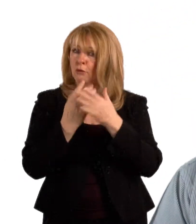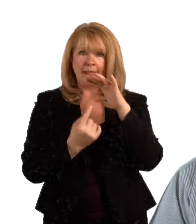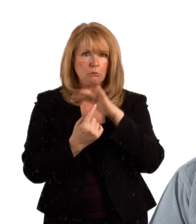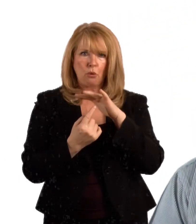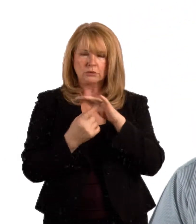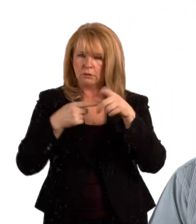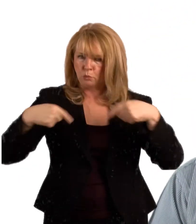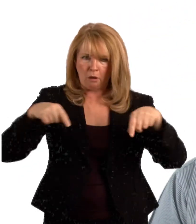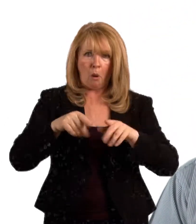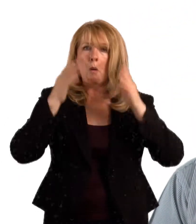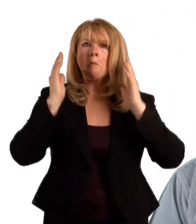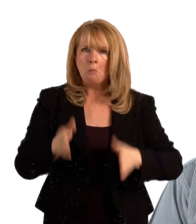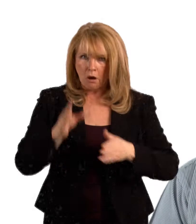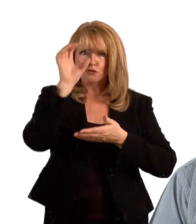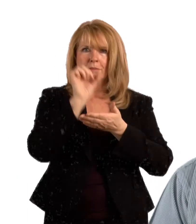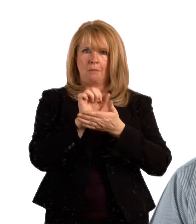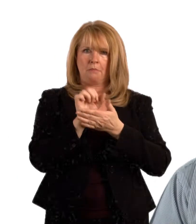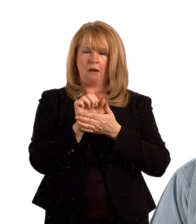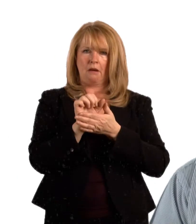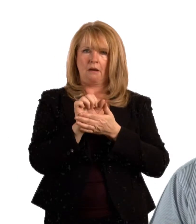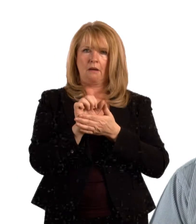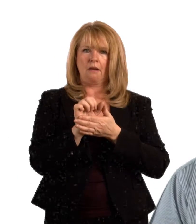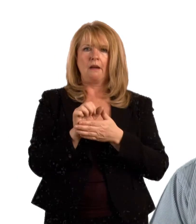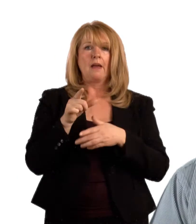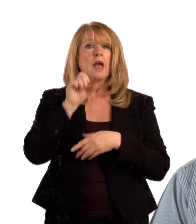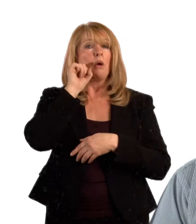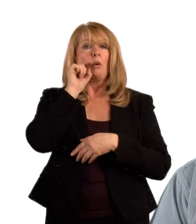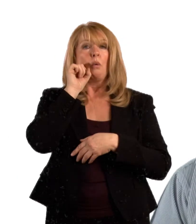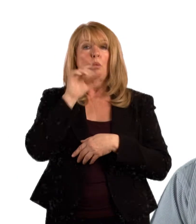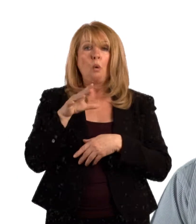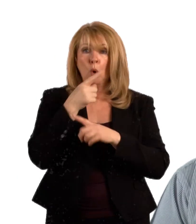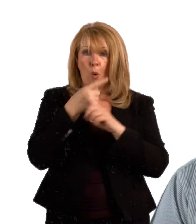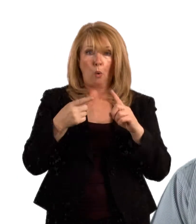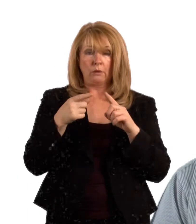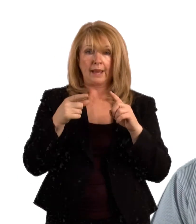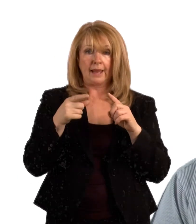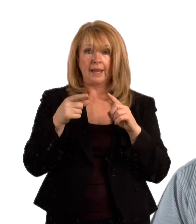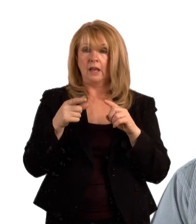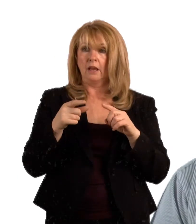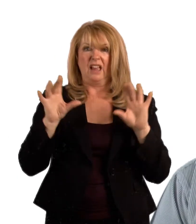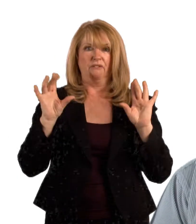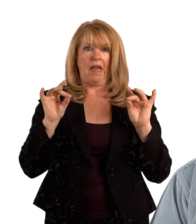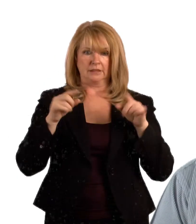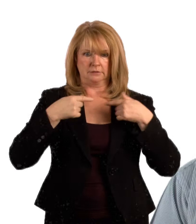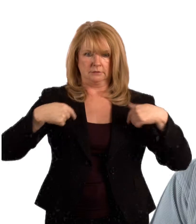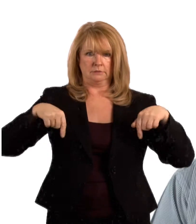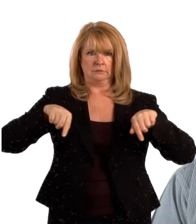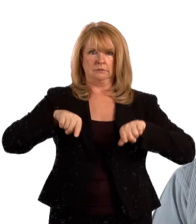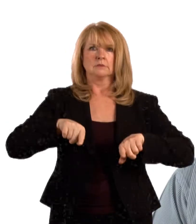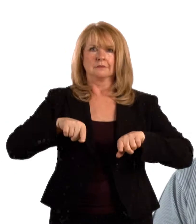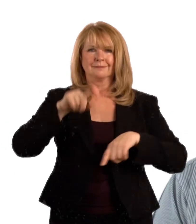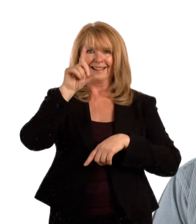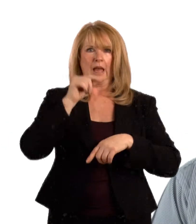It is important for us all to remember antibiotic resistant bacteria won't just infect you as an individual.